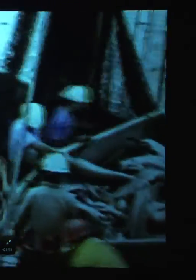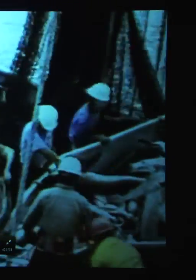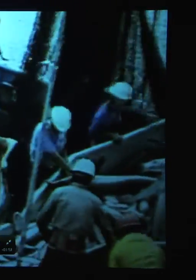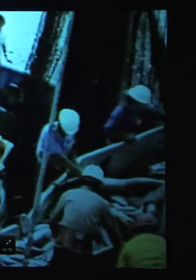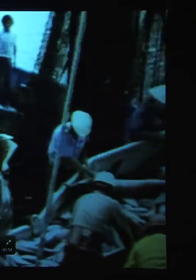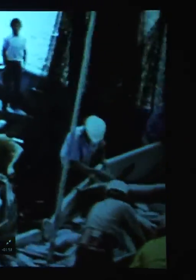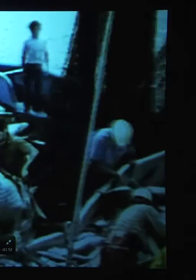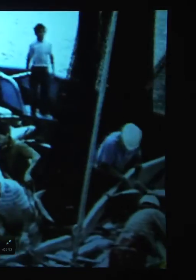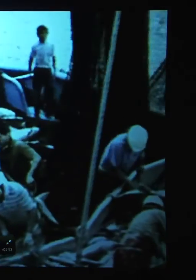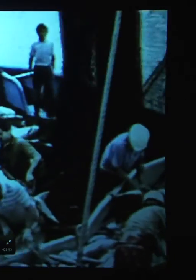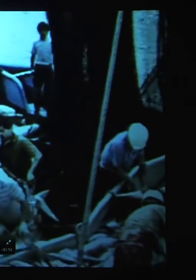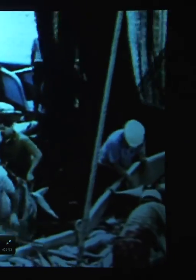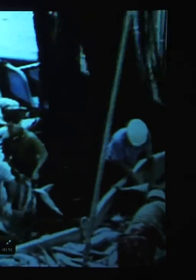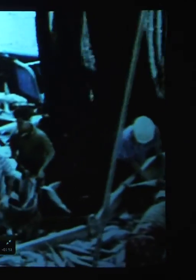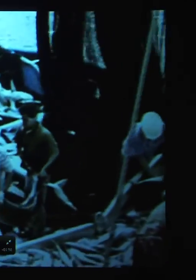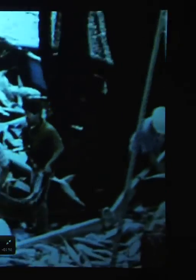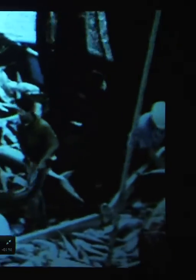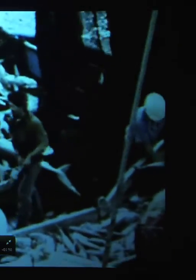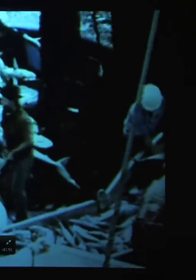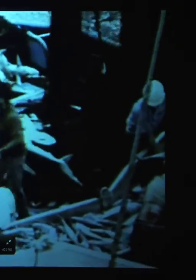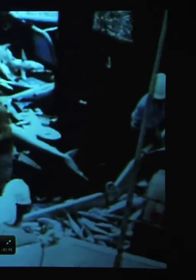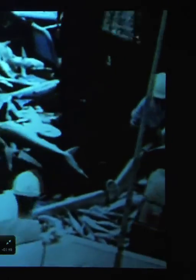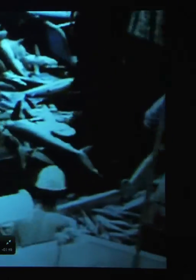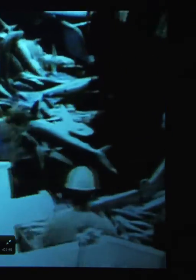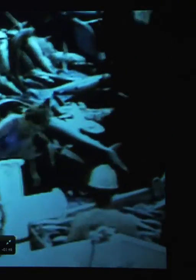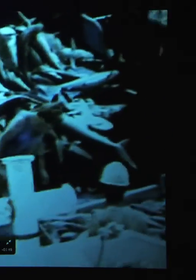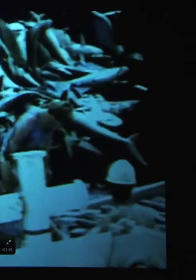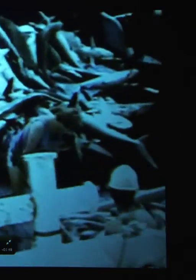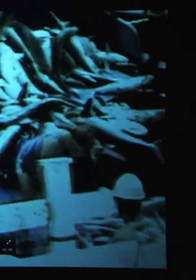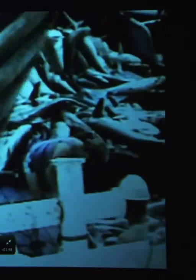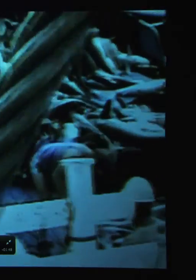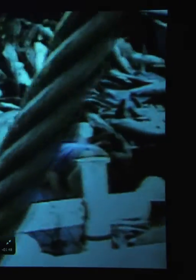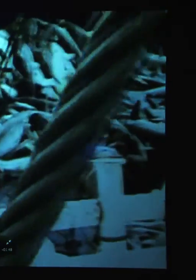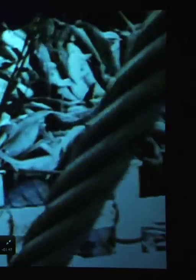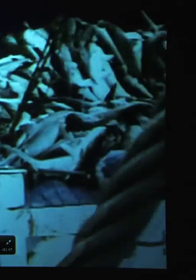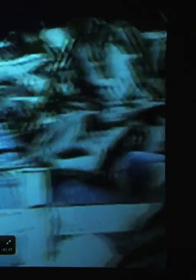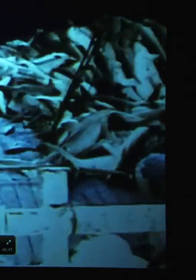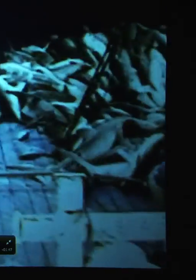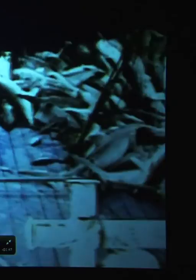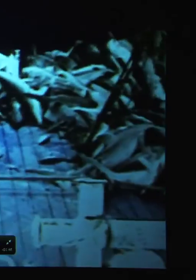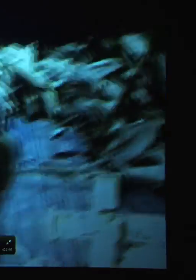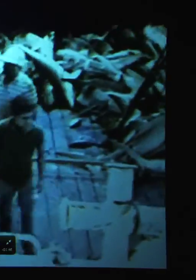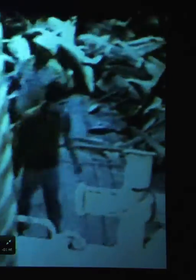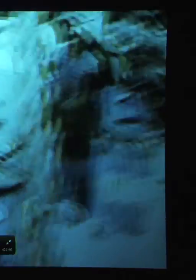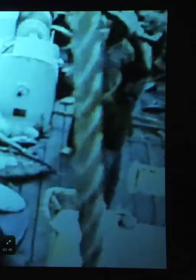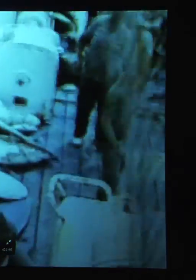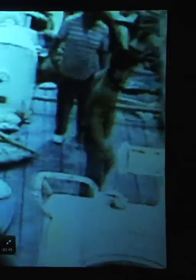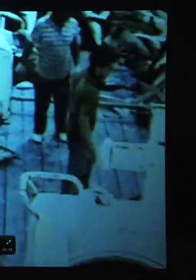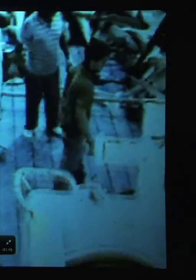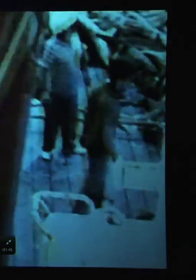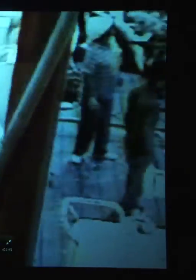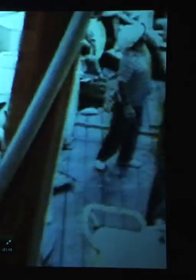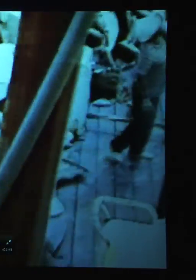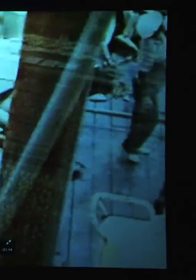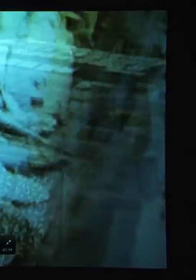73 million sharks are being killed annually. A recent study in the Gulf of Mexico found that the oceanic white-tip population